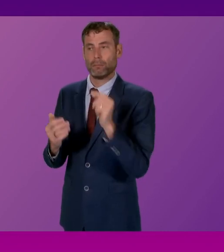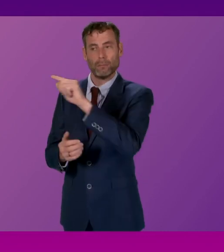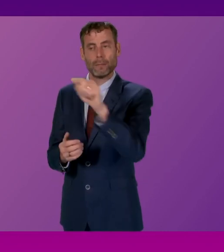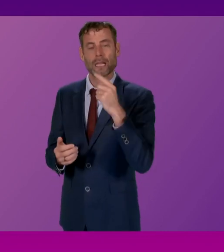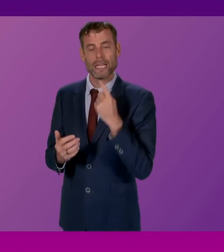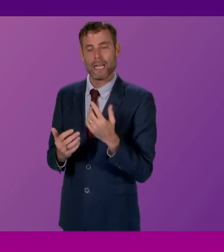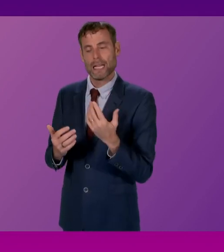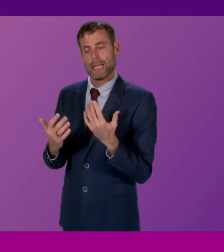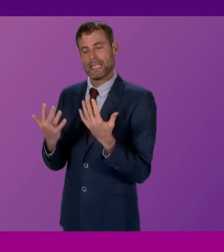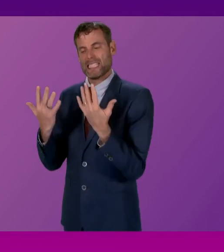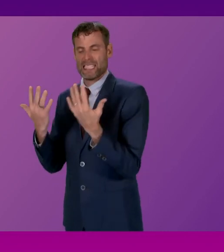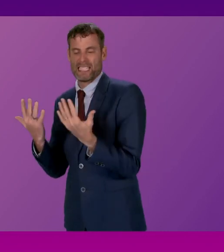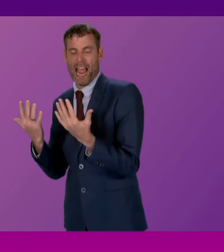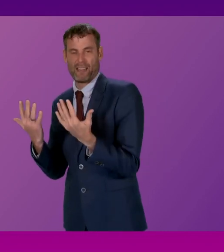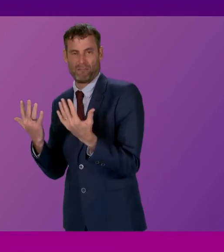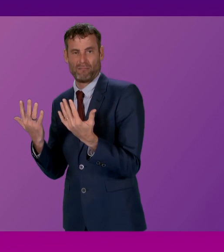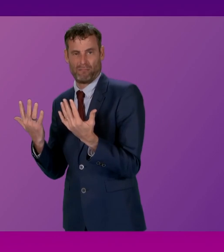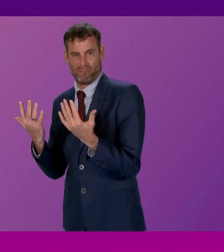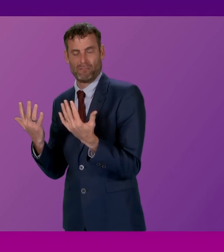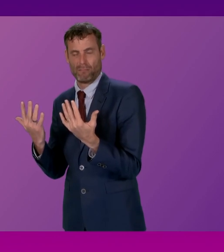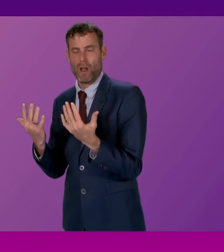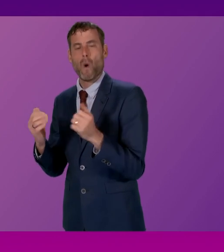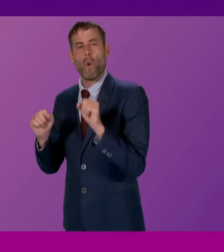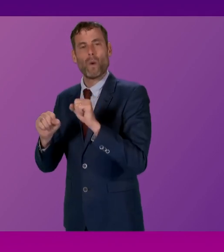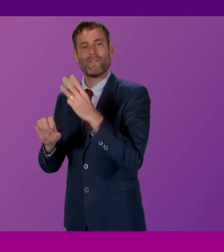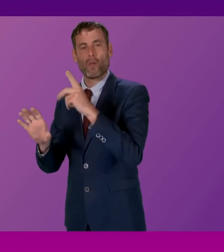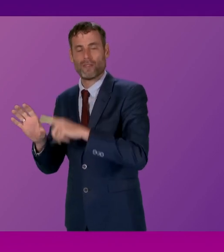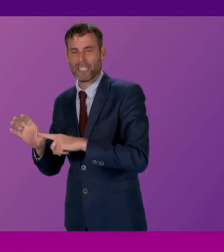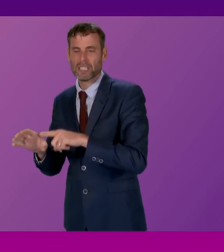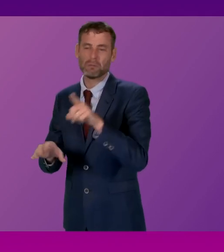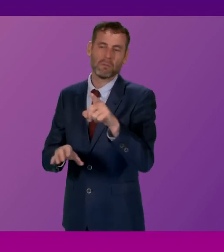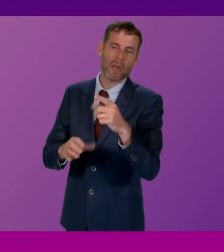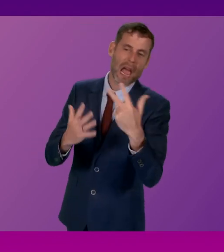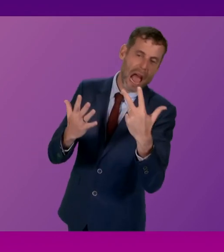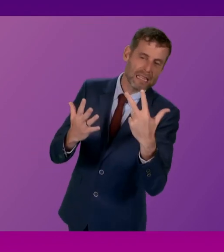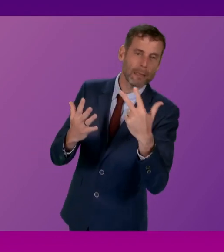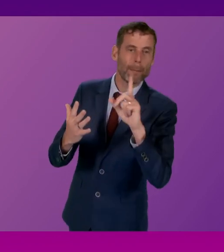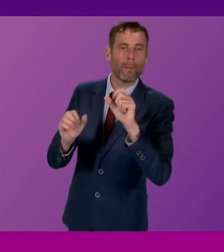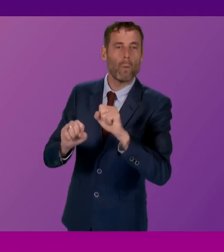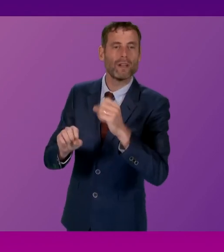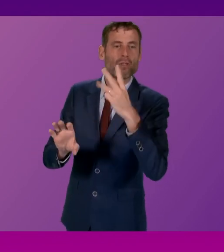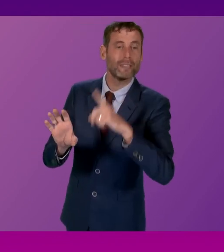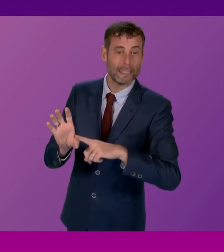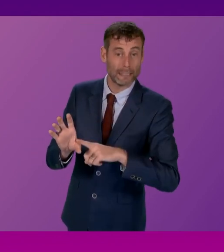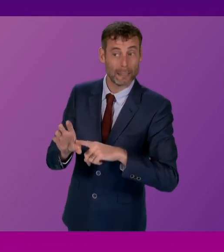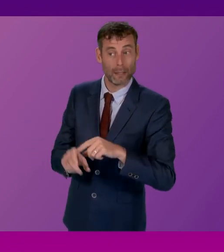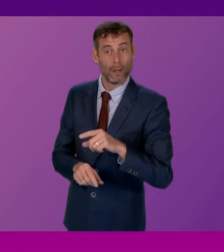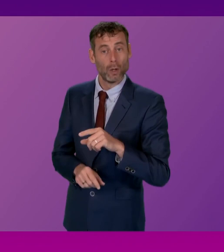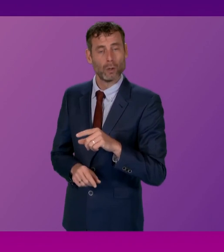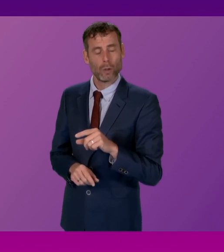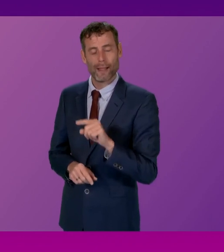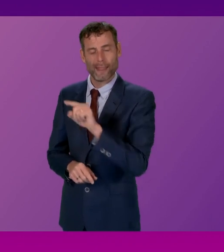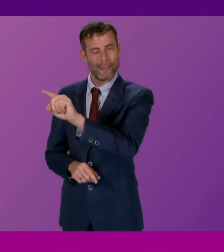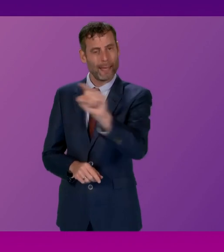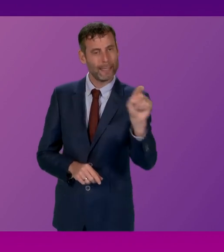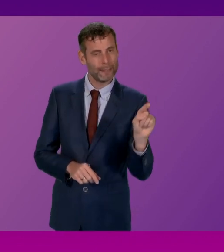only eight had 10 or more. This is welcome progress, but there's undoubtedly more to do, which is why in each of the next